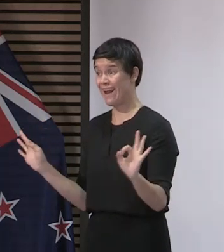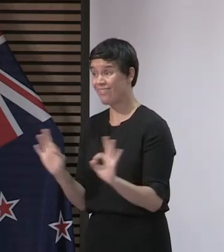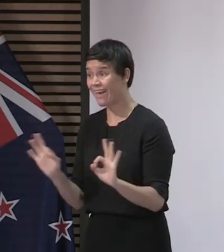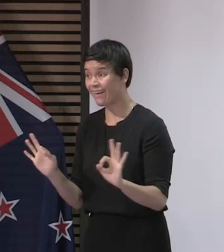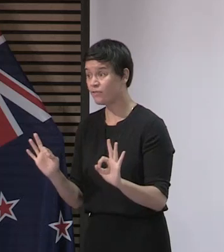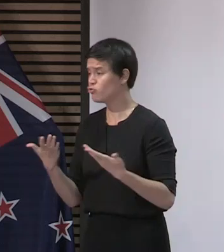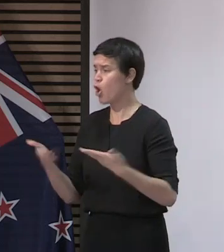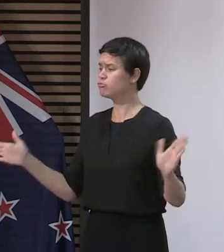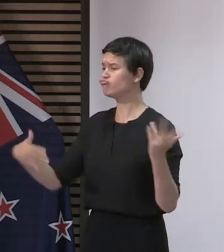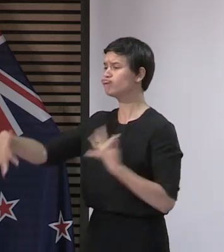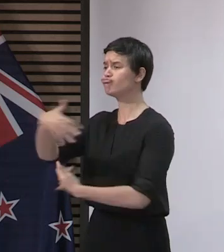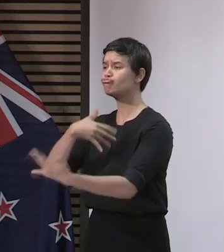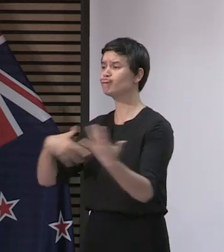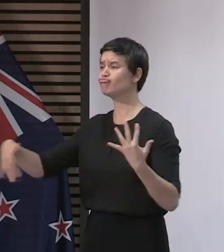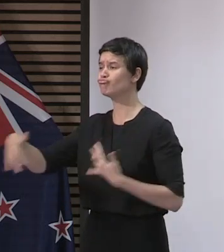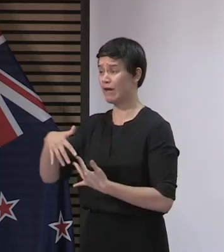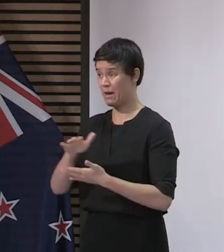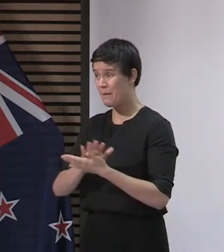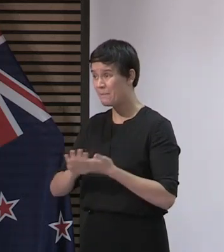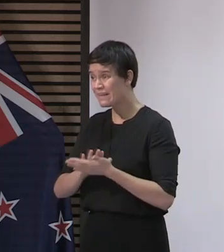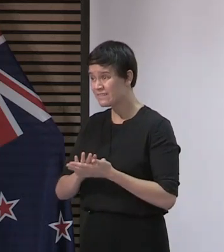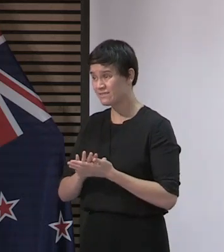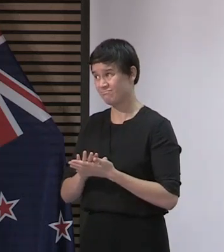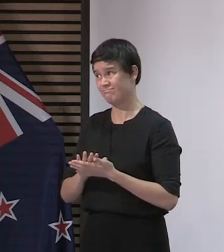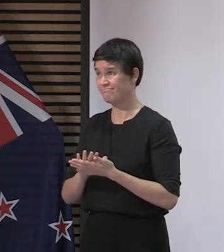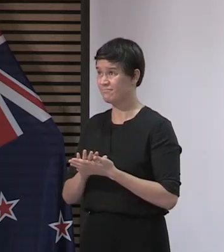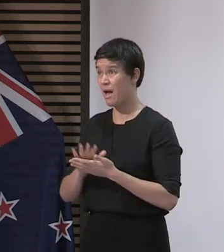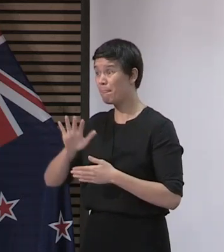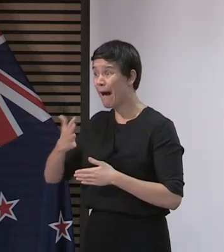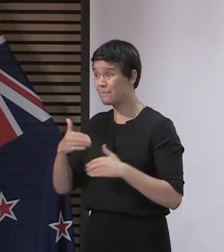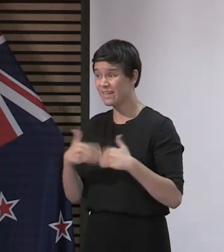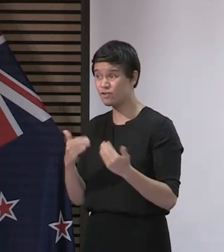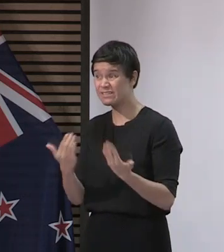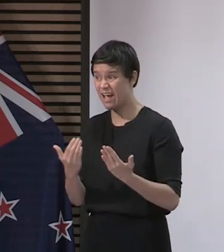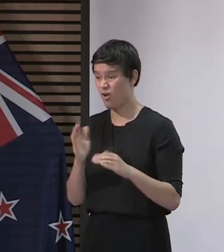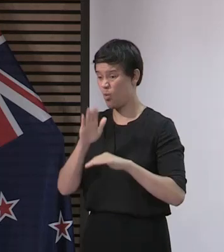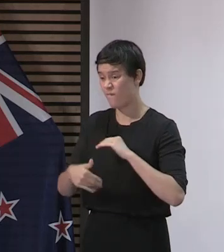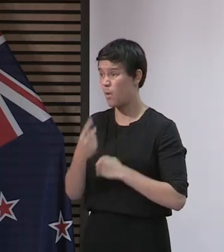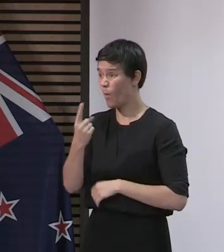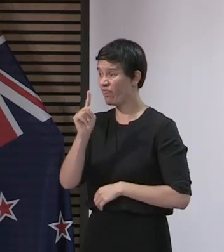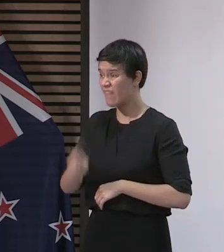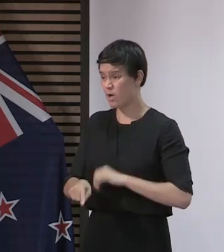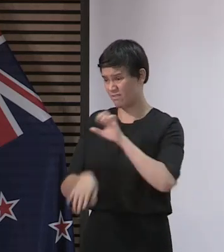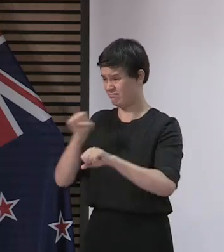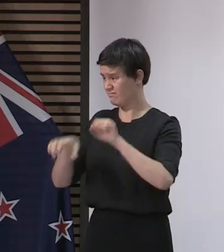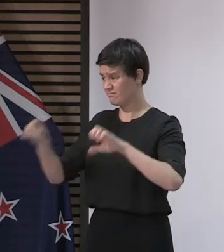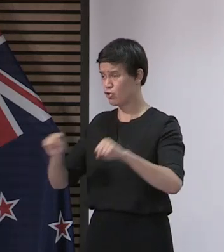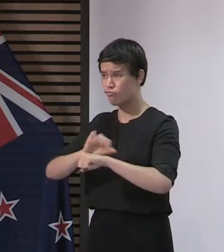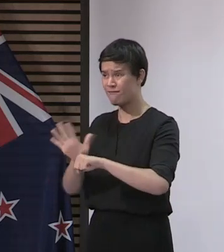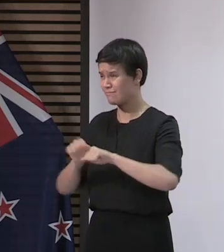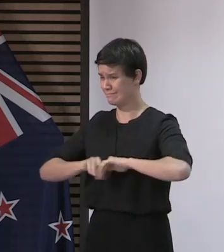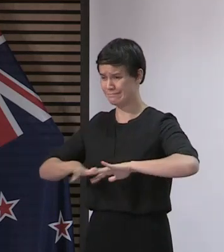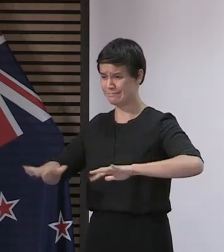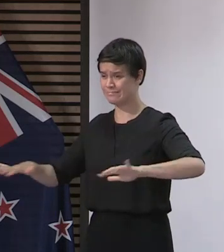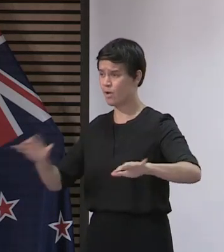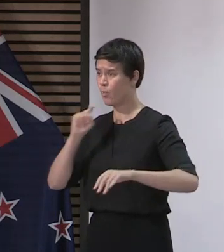would have seen a period of as many as 1,000 cases per day. We will never know what would have actually